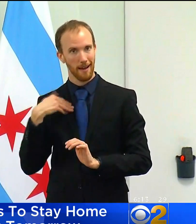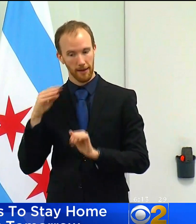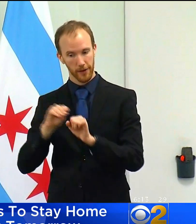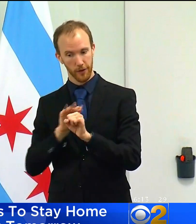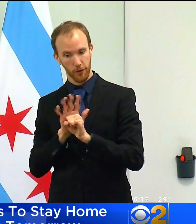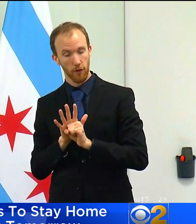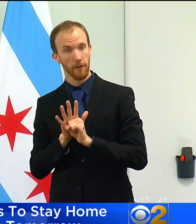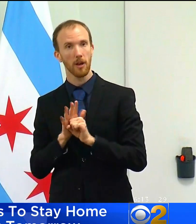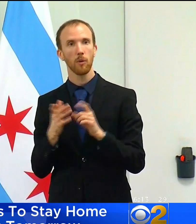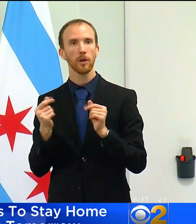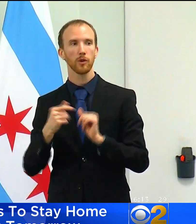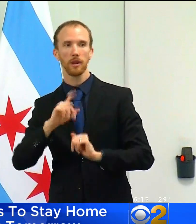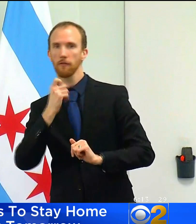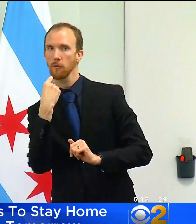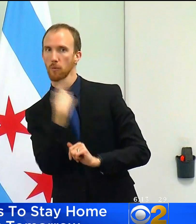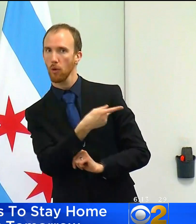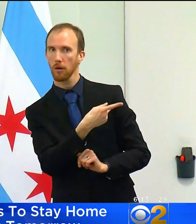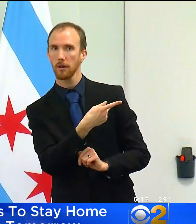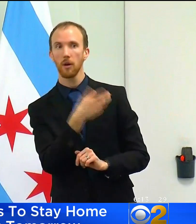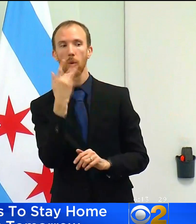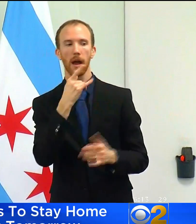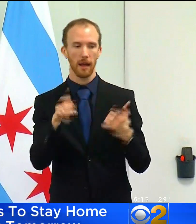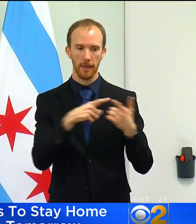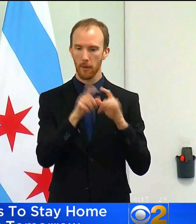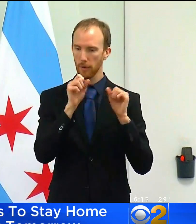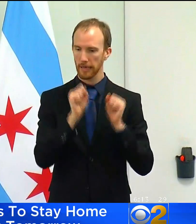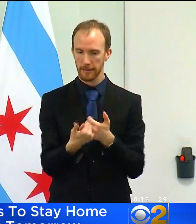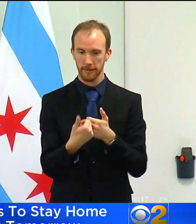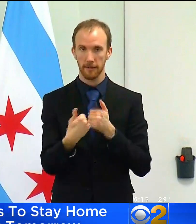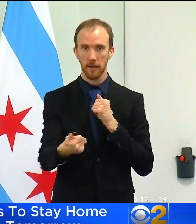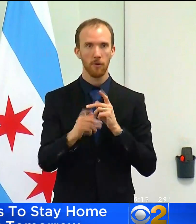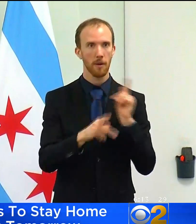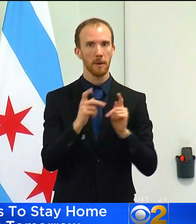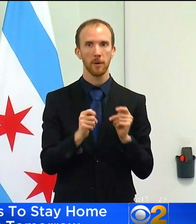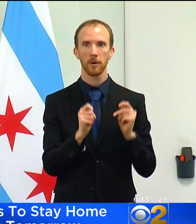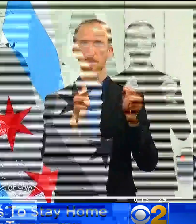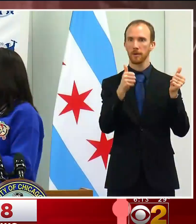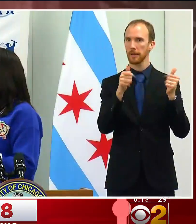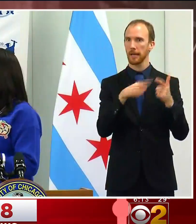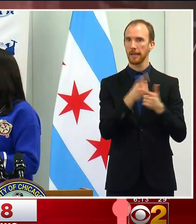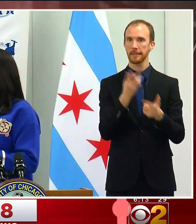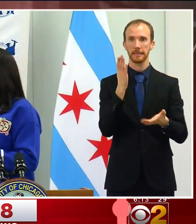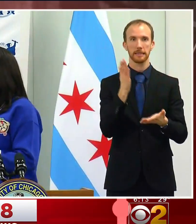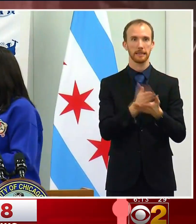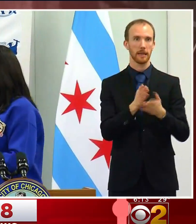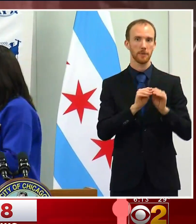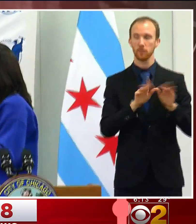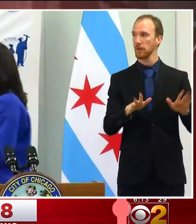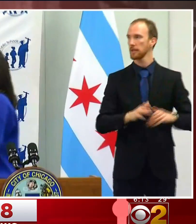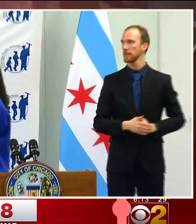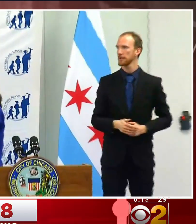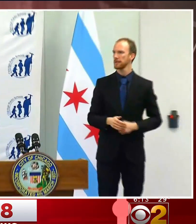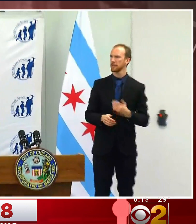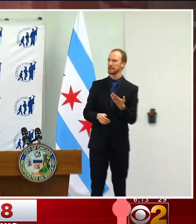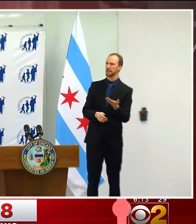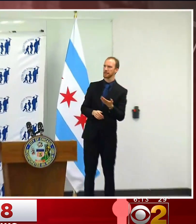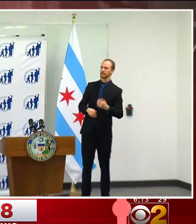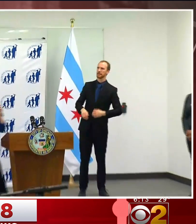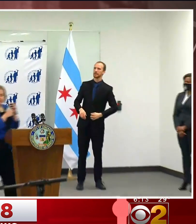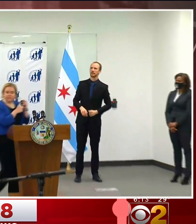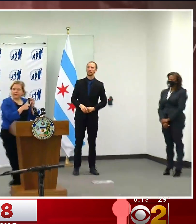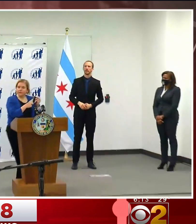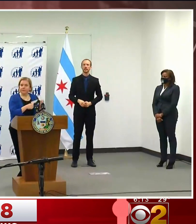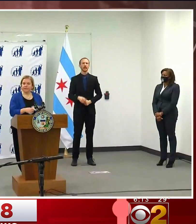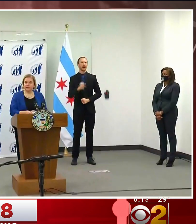that so that we can isolate people immediately. We have been listening in to Chicago public school CEO Janice Jackson and Chicago mayor Lori Lightfoot talking